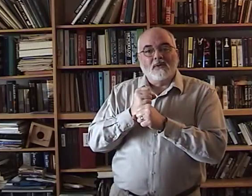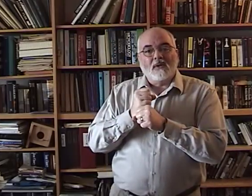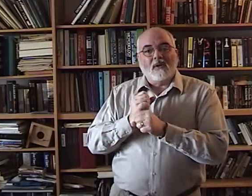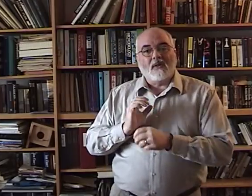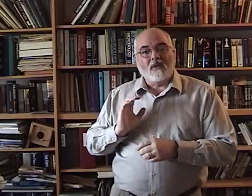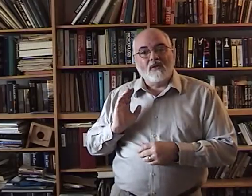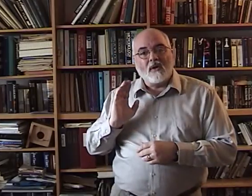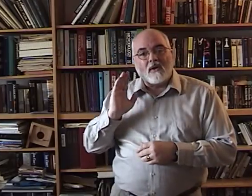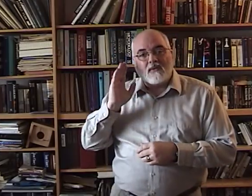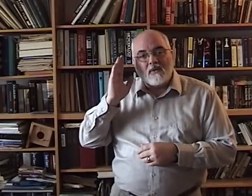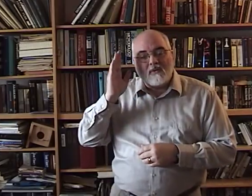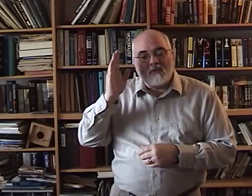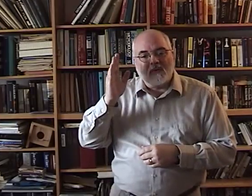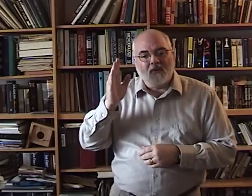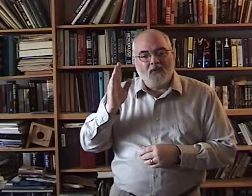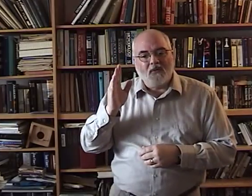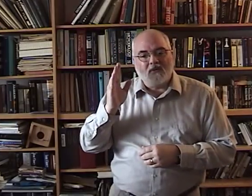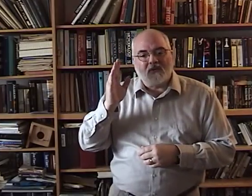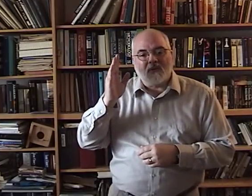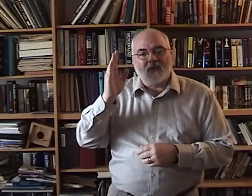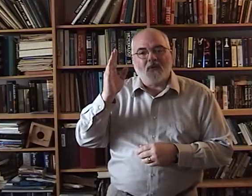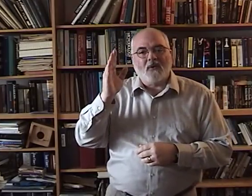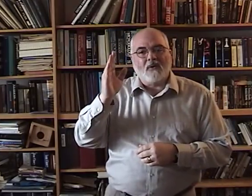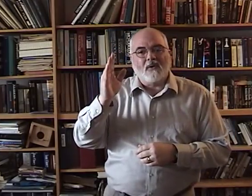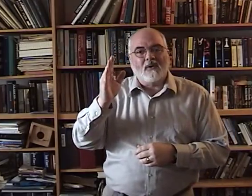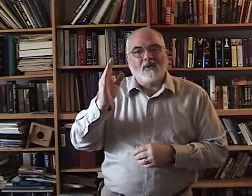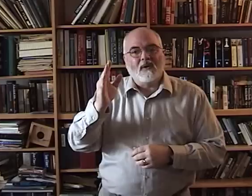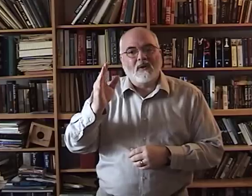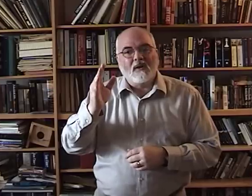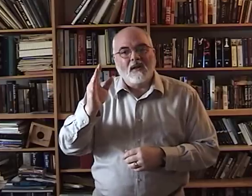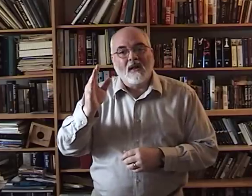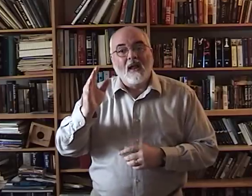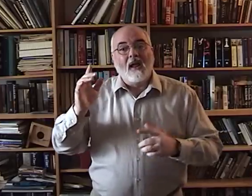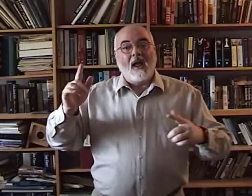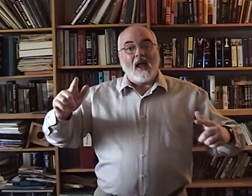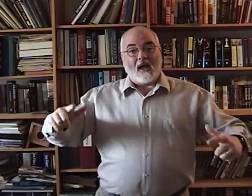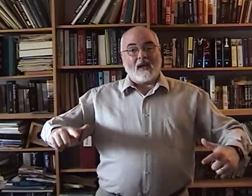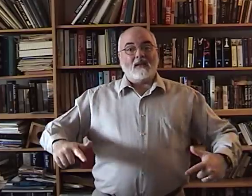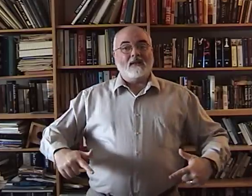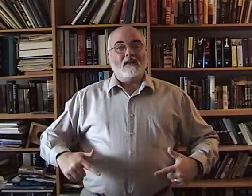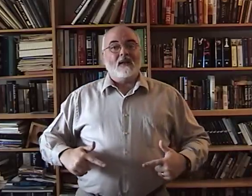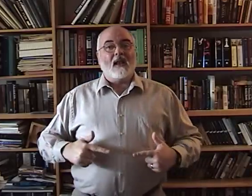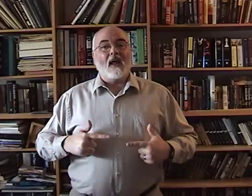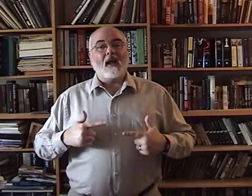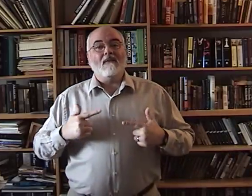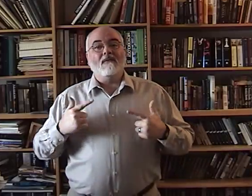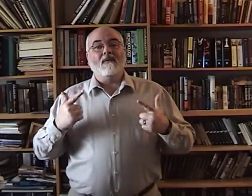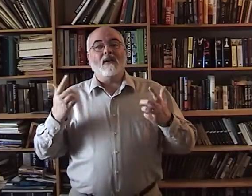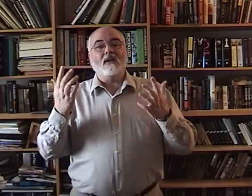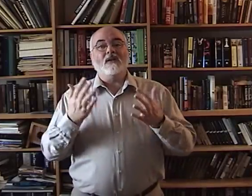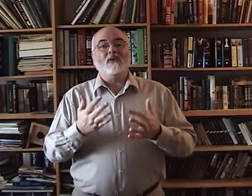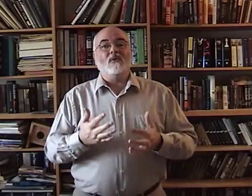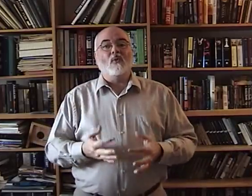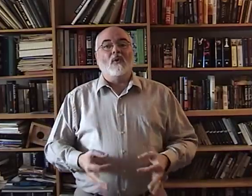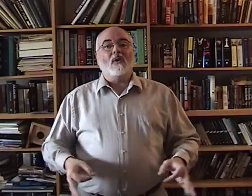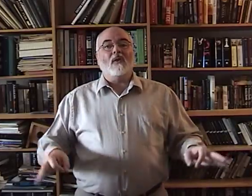the future and life is worth